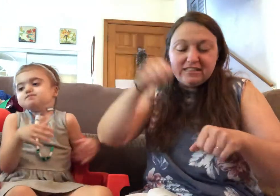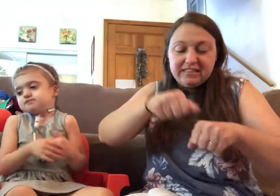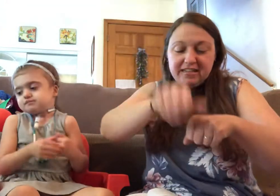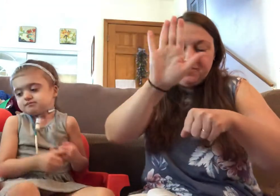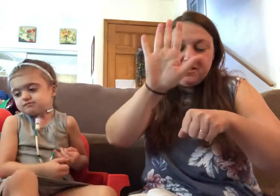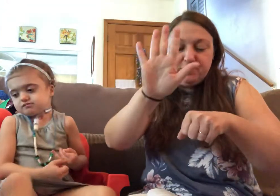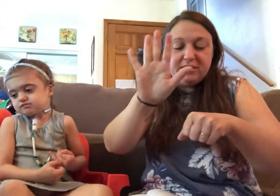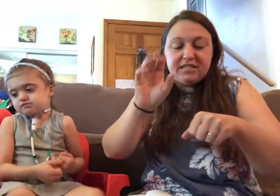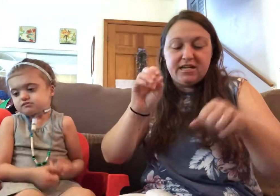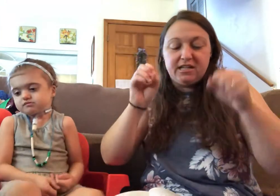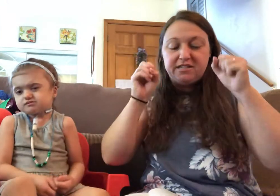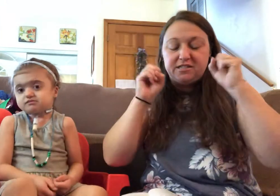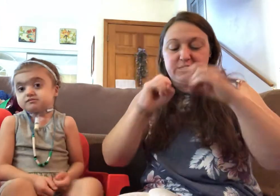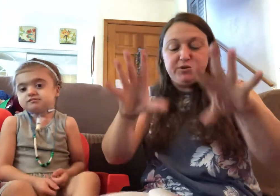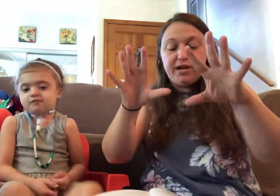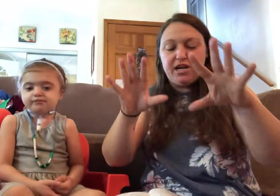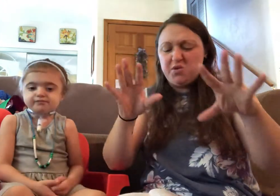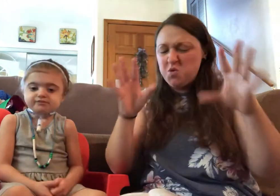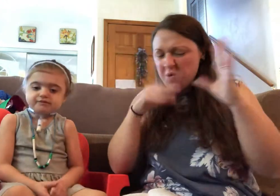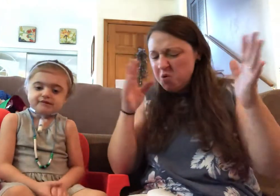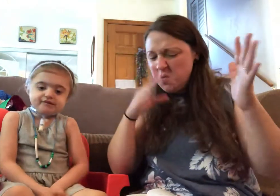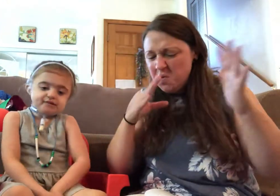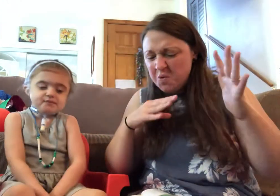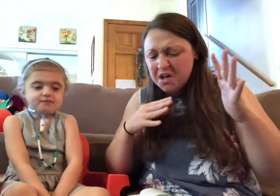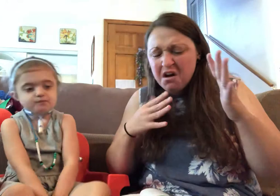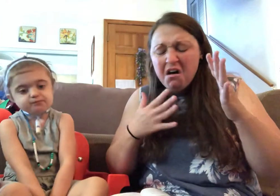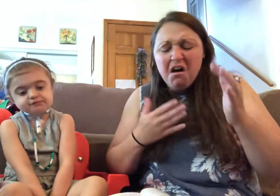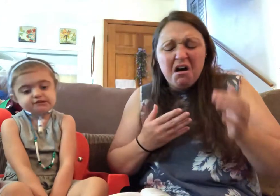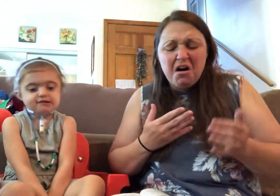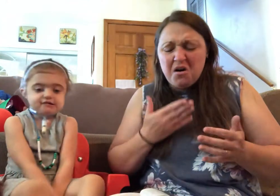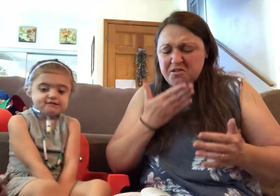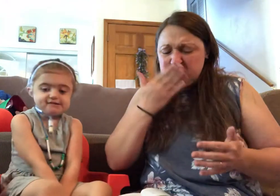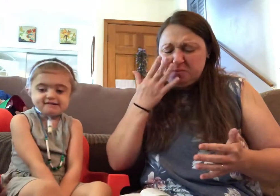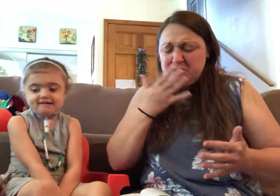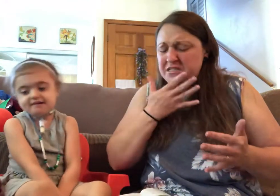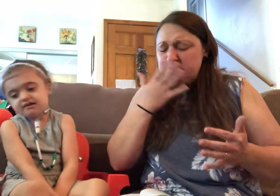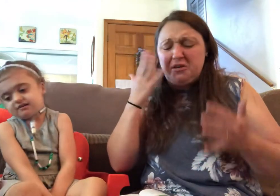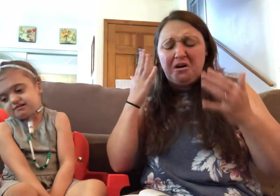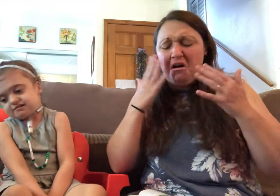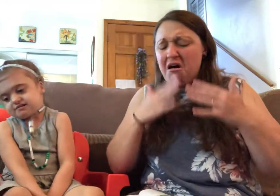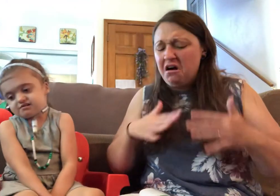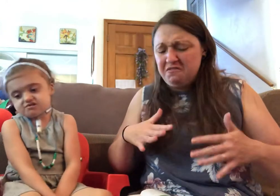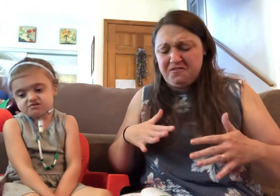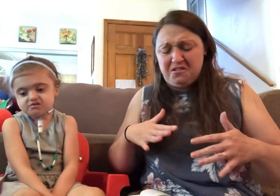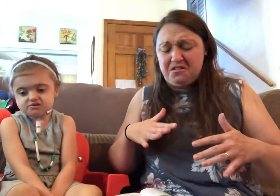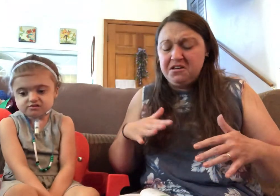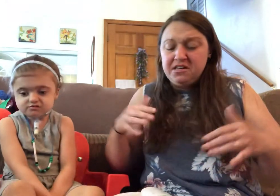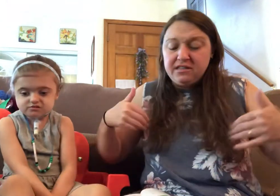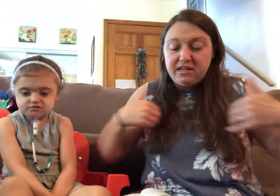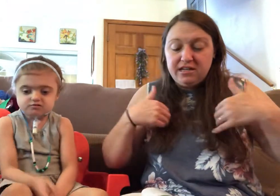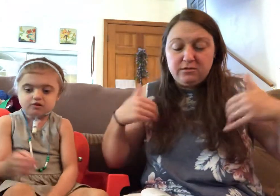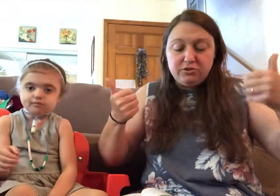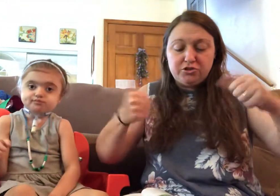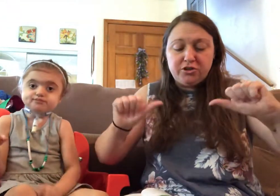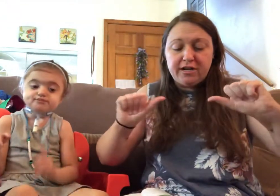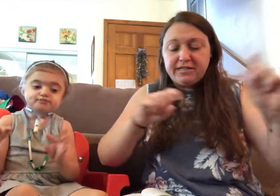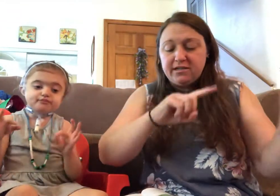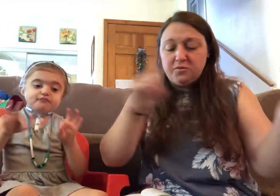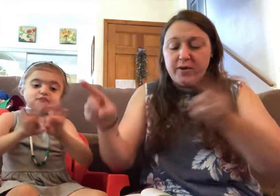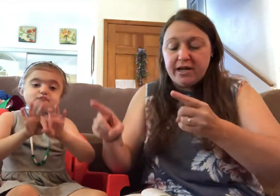lifted up its tail and sprayed. Whew! Oh, the spray smelled awful. The animals tried to get away.